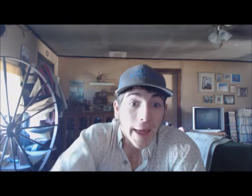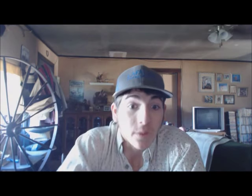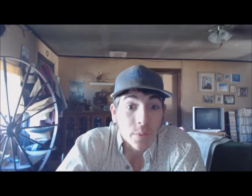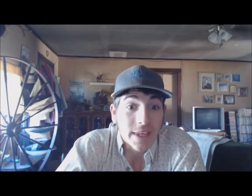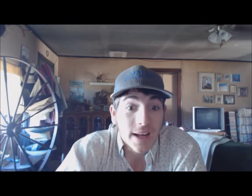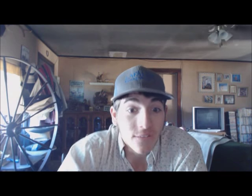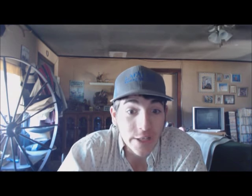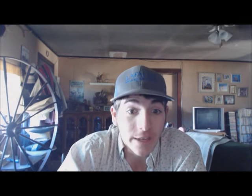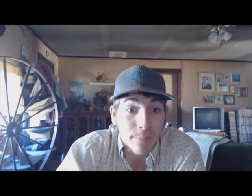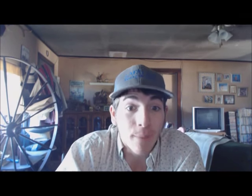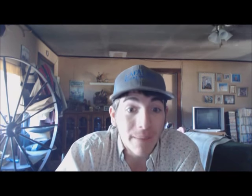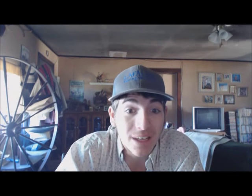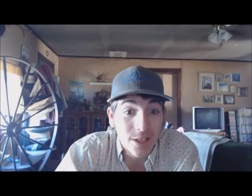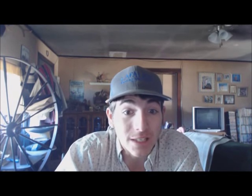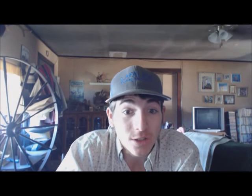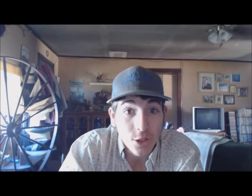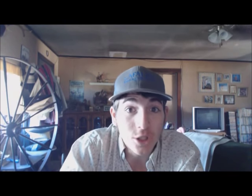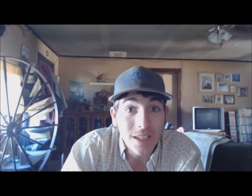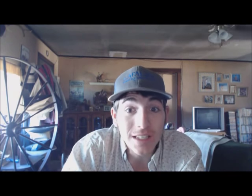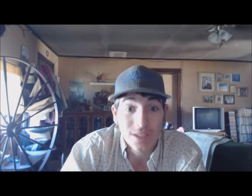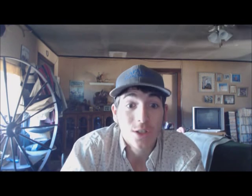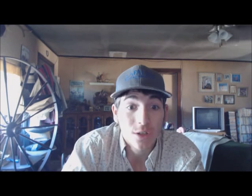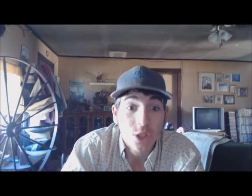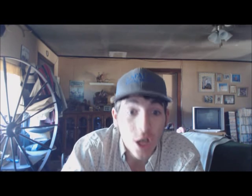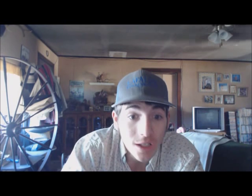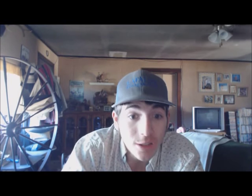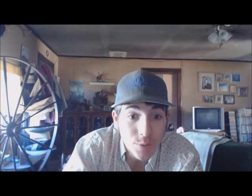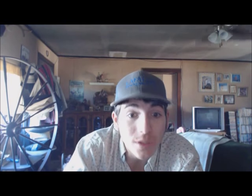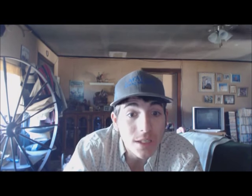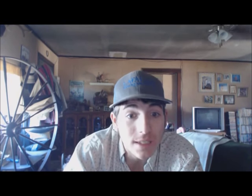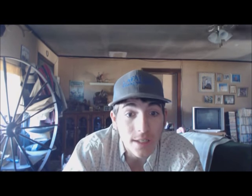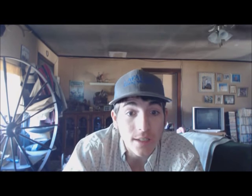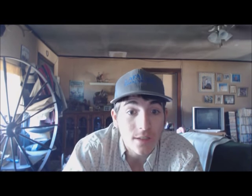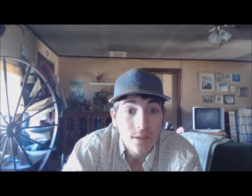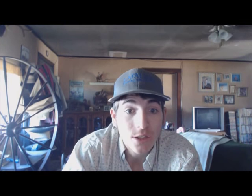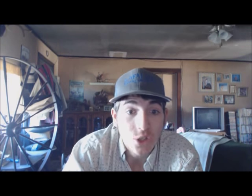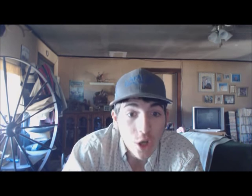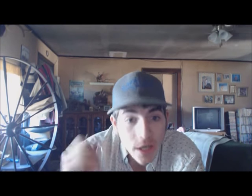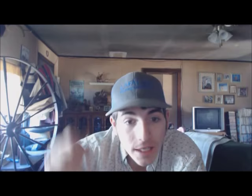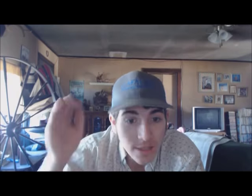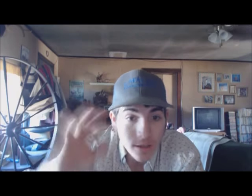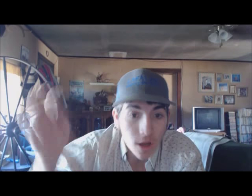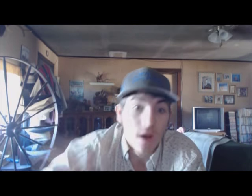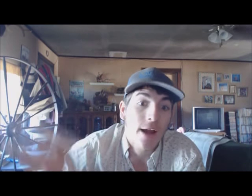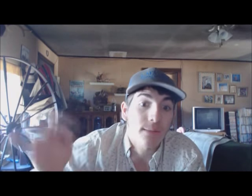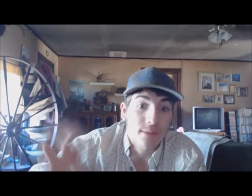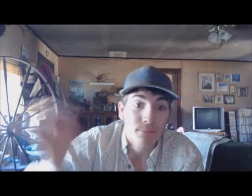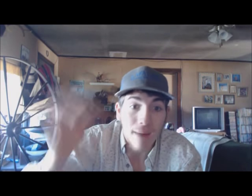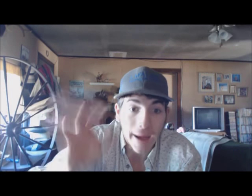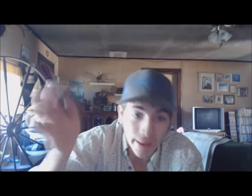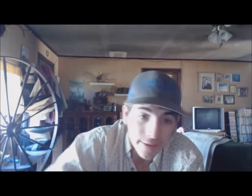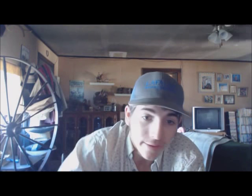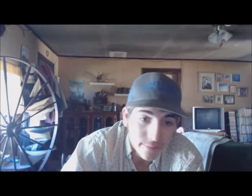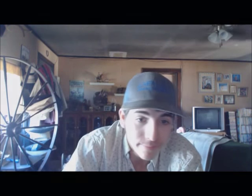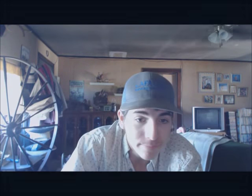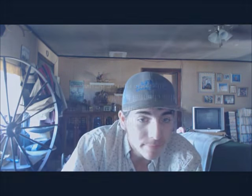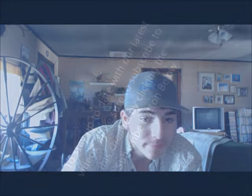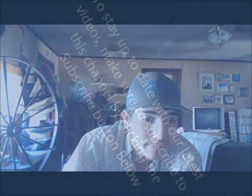Hey, we cannot forget mommy cookies. Cookies. Chocolate chip cookies, guys. Cookies. All right. I'm done. Bye. Thank you.